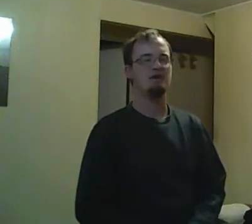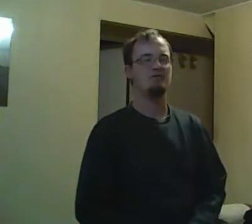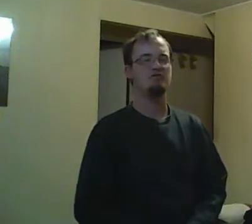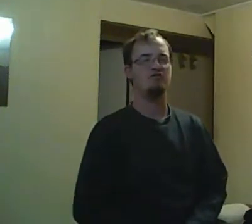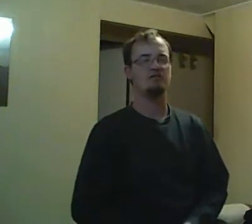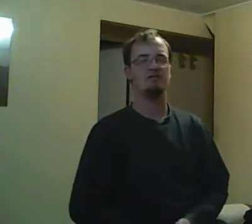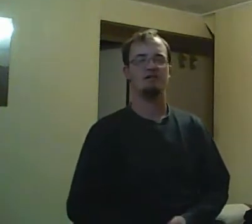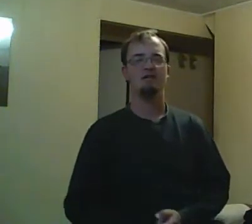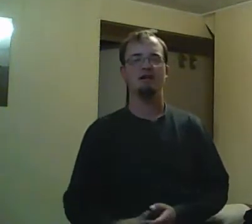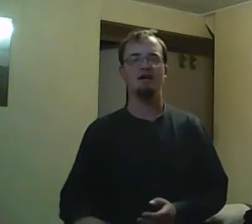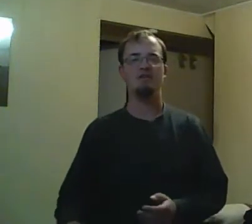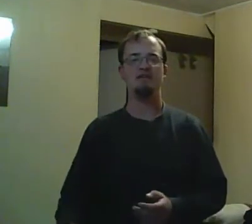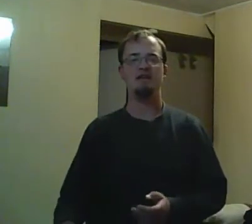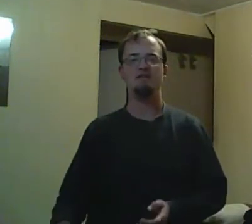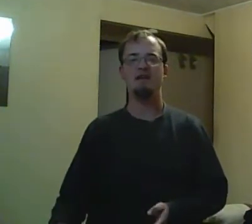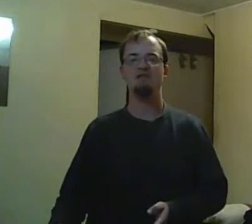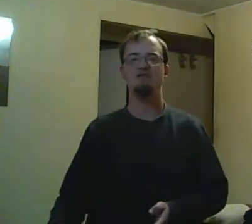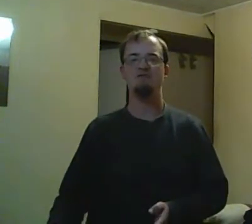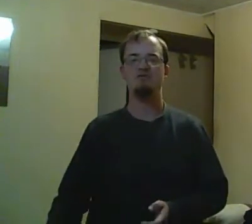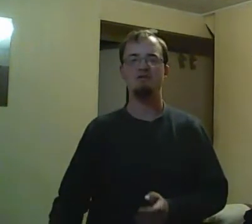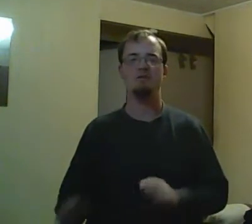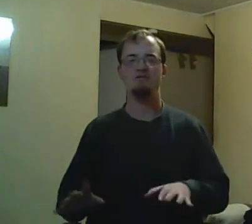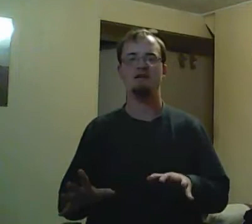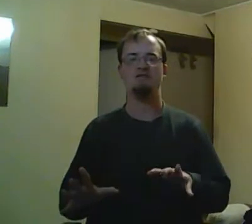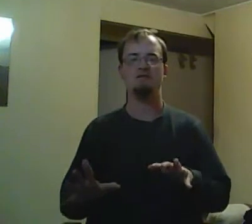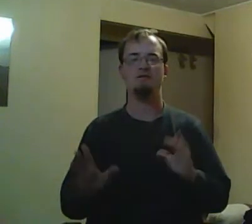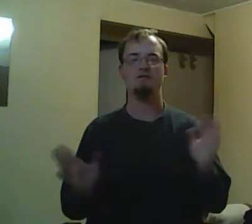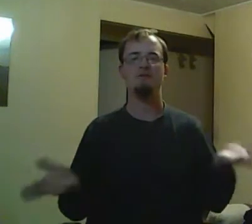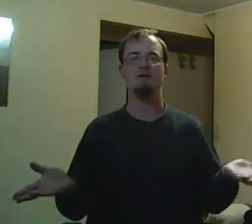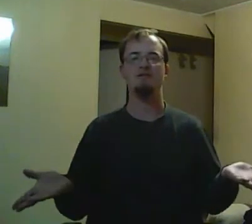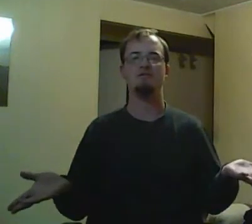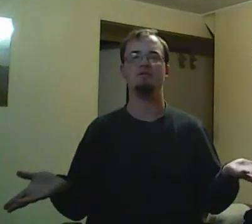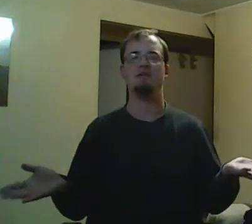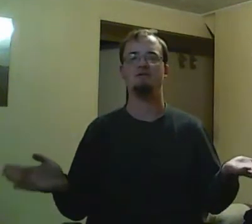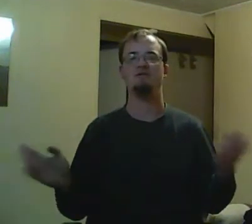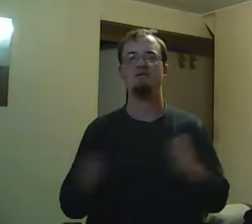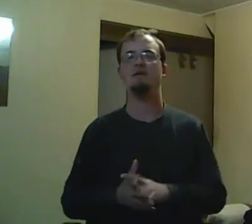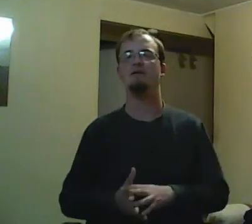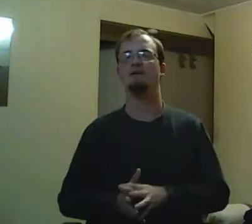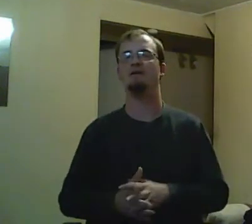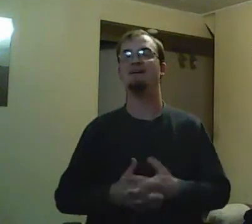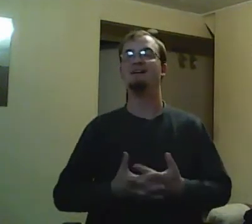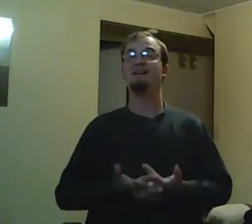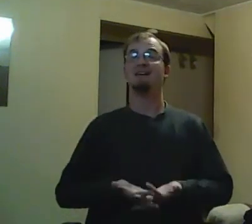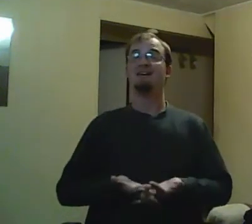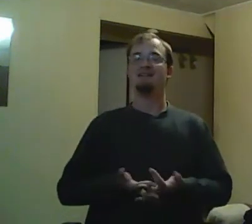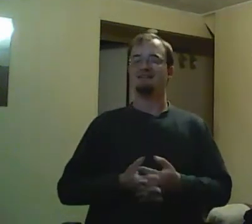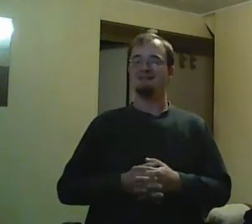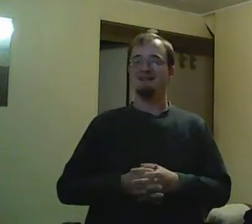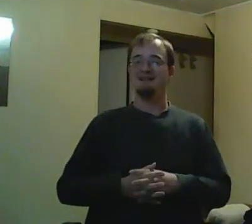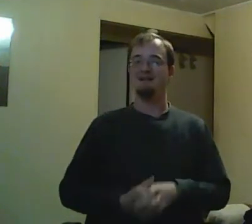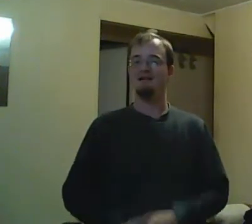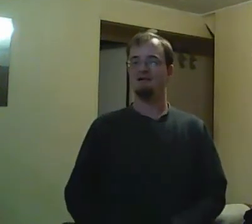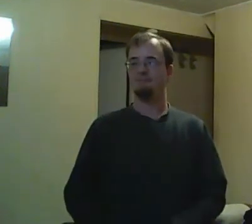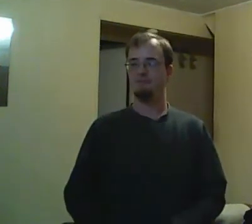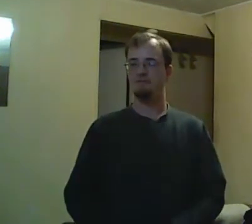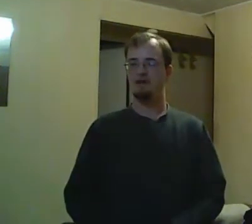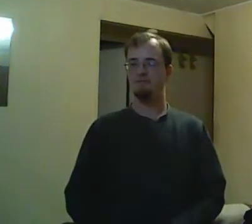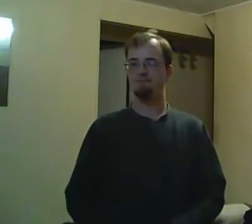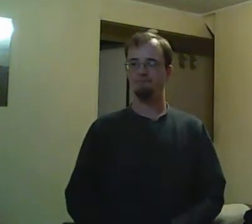you're going to be this way. You're going to be one-dimensional no matter what. But the problem with Emma is